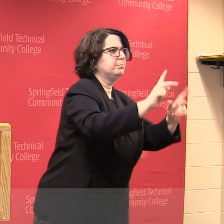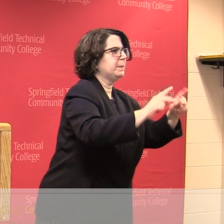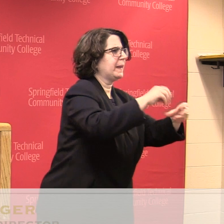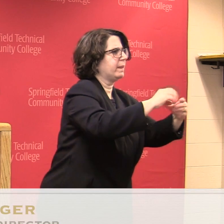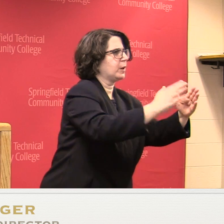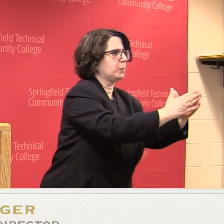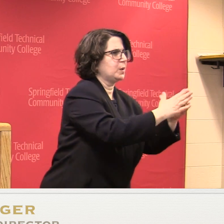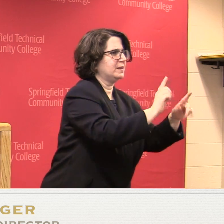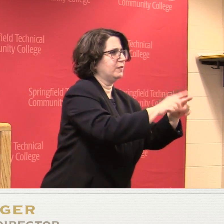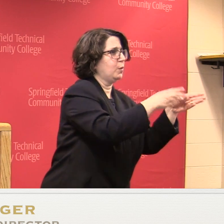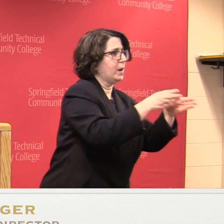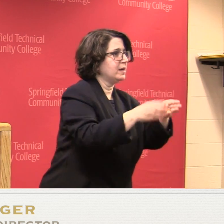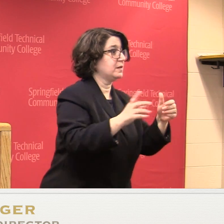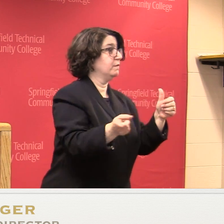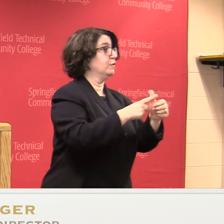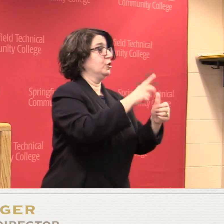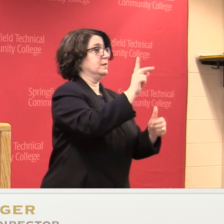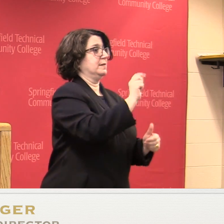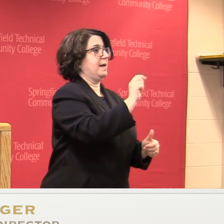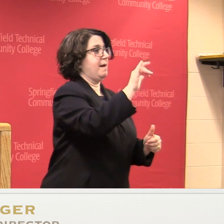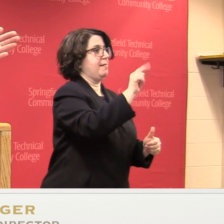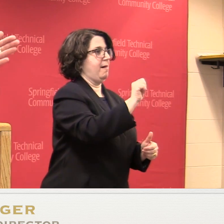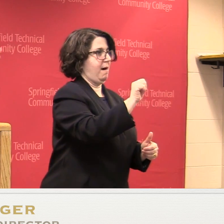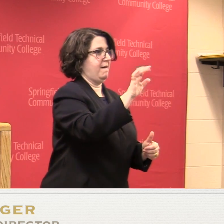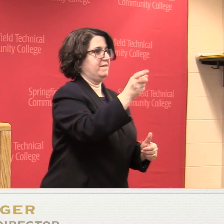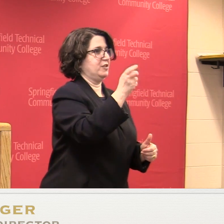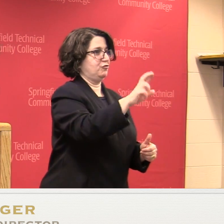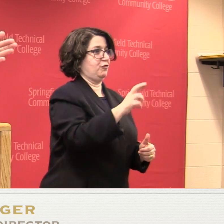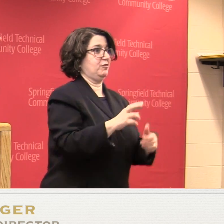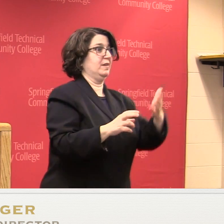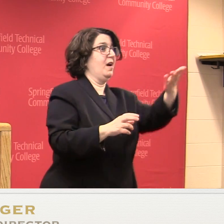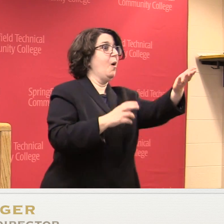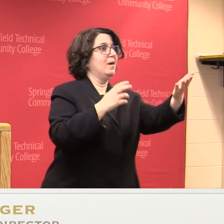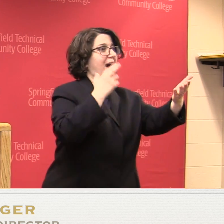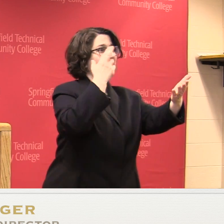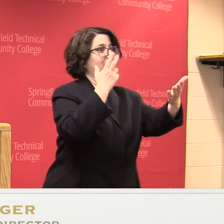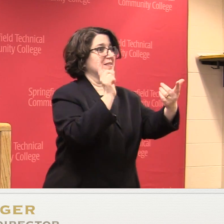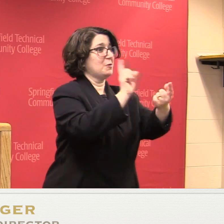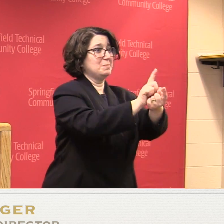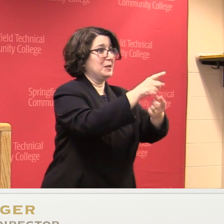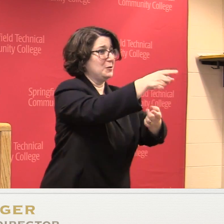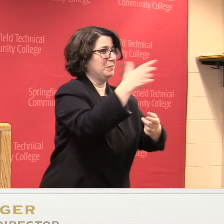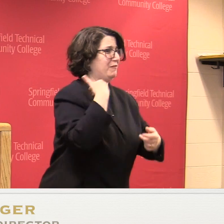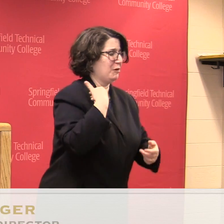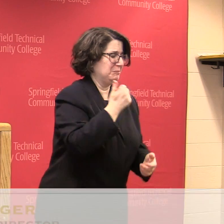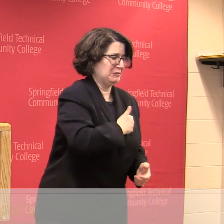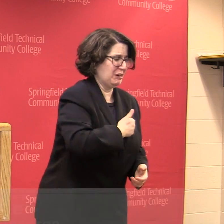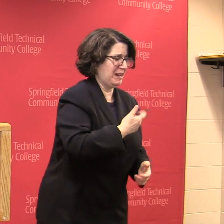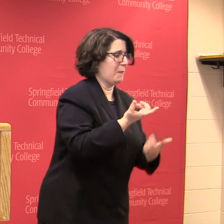Our first speaker is Kayla Fisher, I didn't even realize I was meeting you before, sorry.